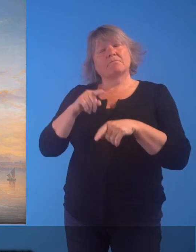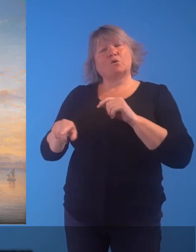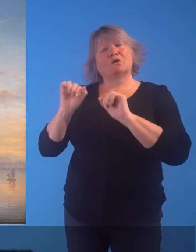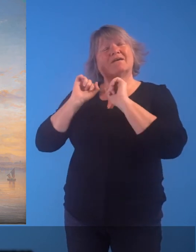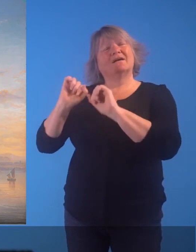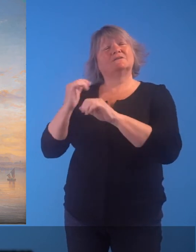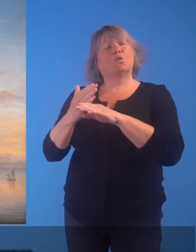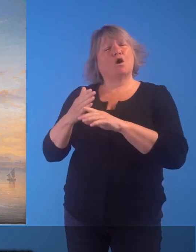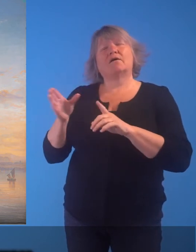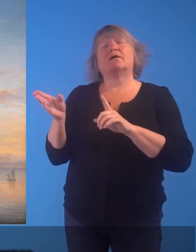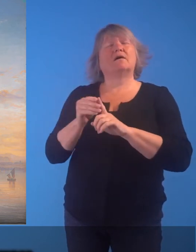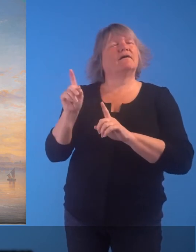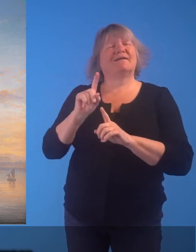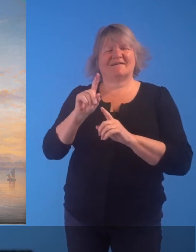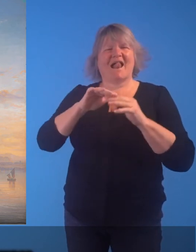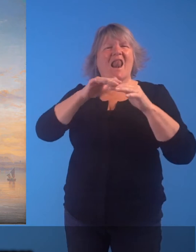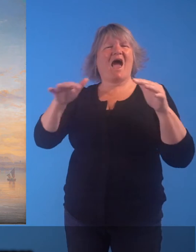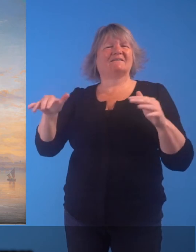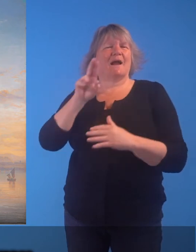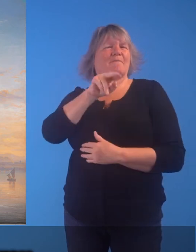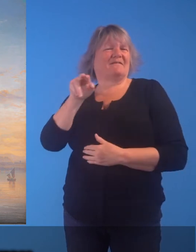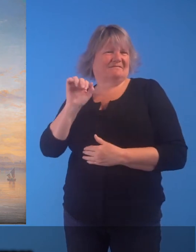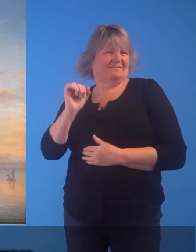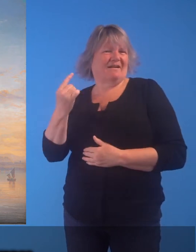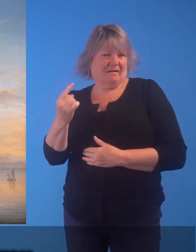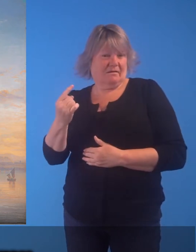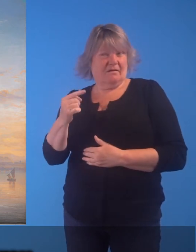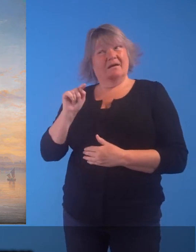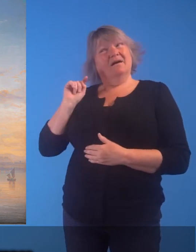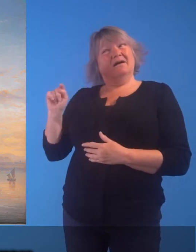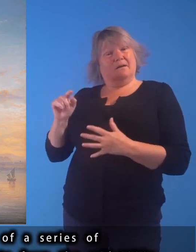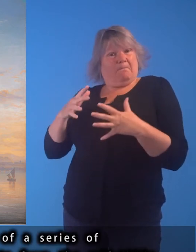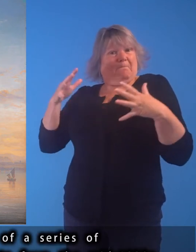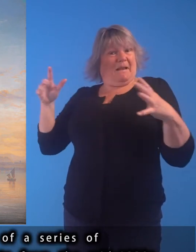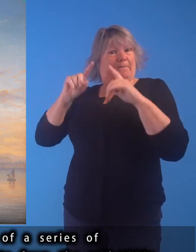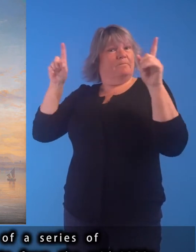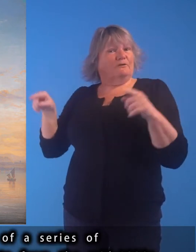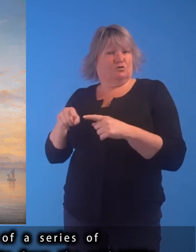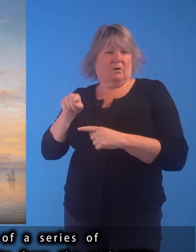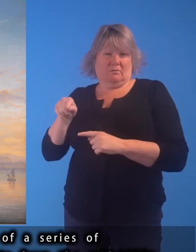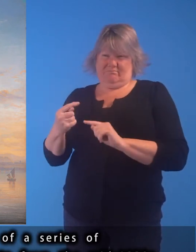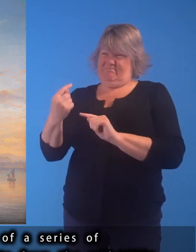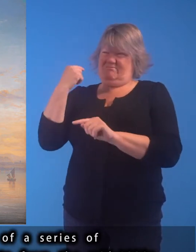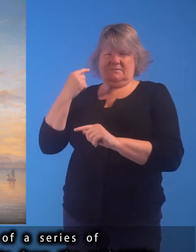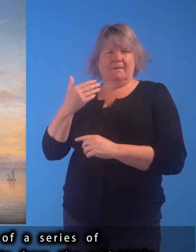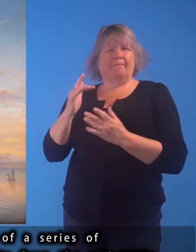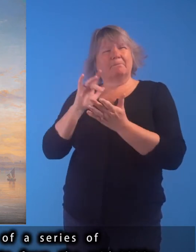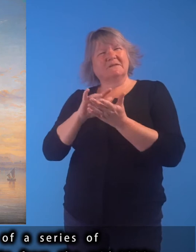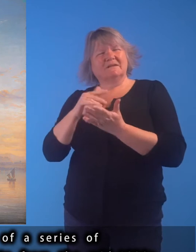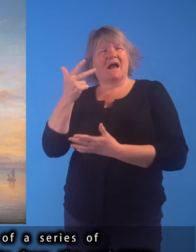Above all, Naismith was a painter of landscapes. And this large picture is one of a series of major paintings